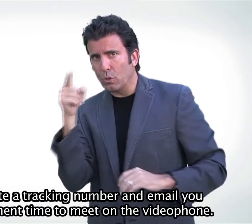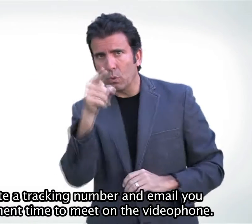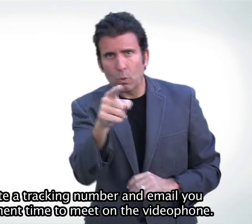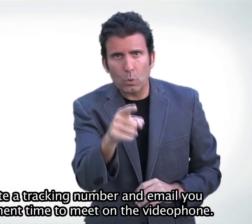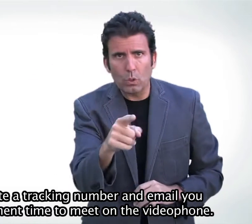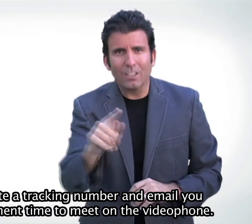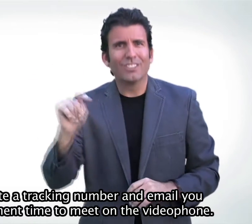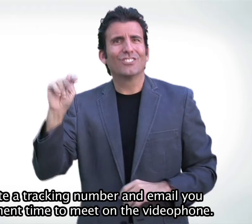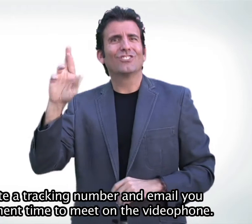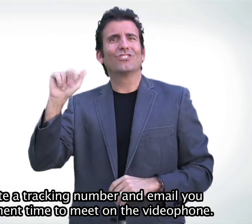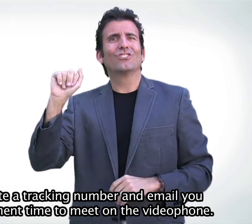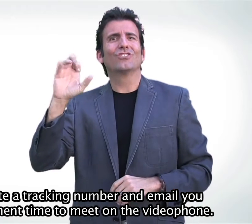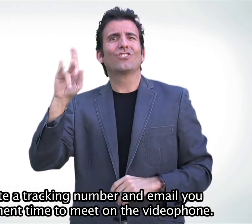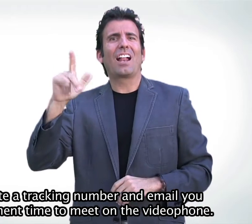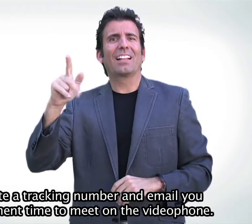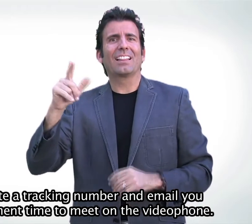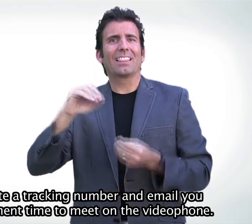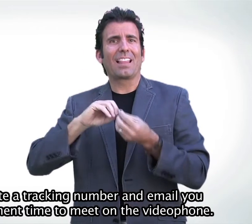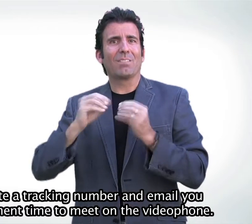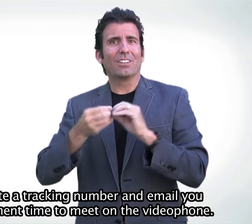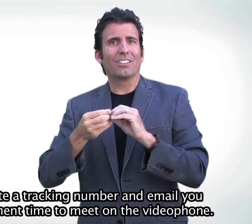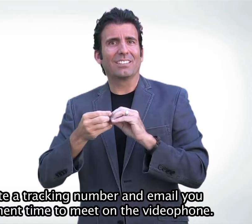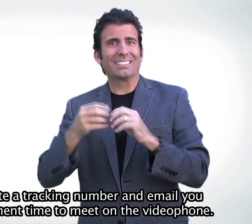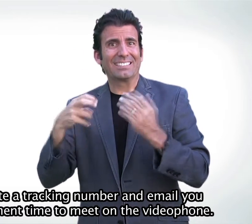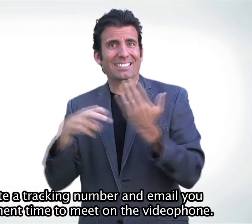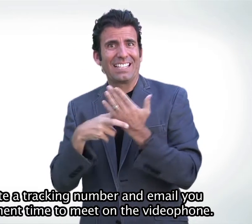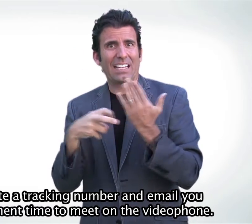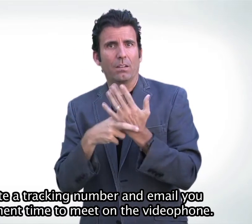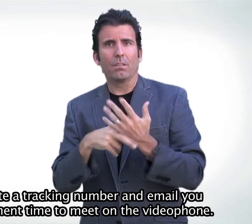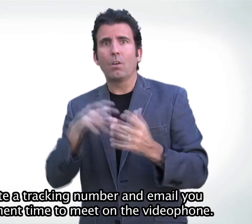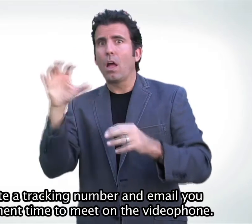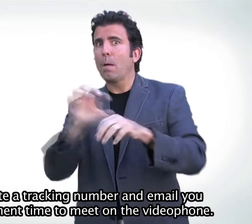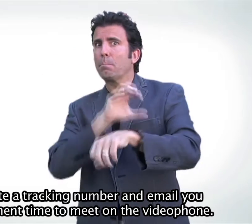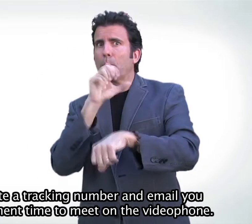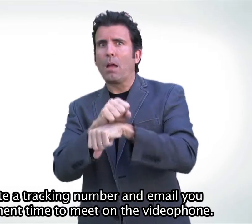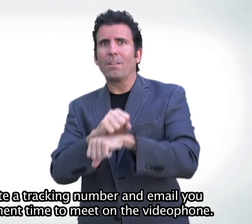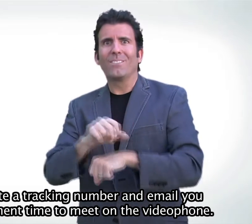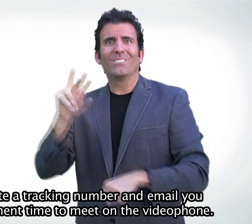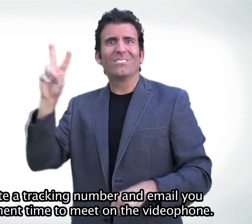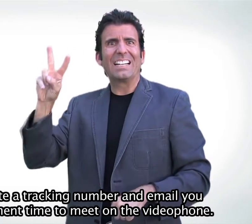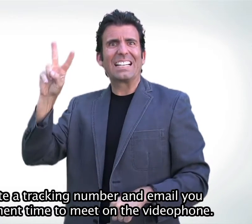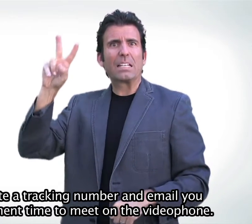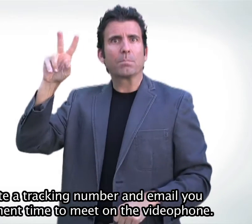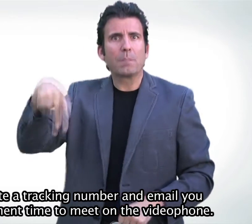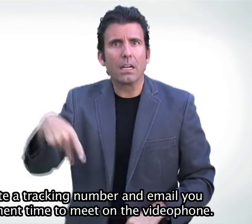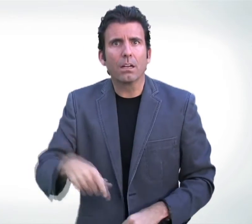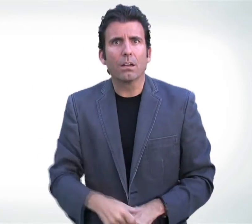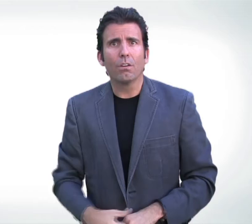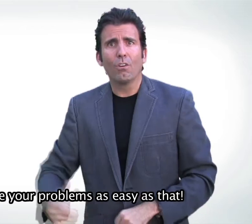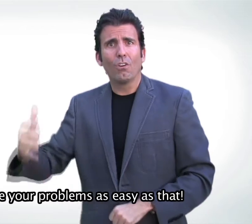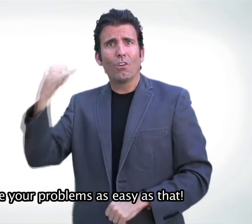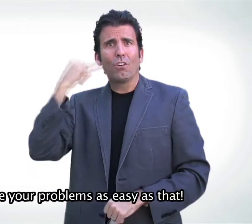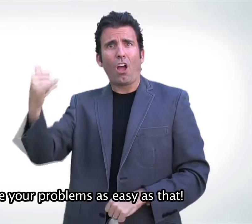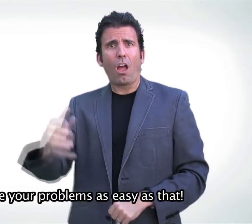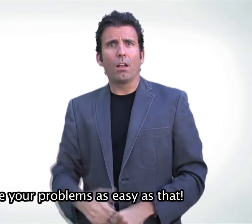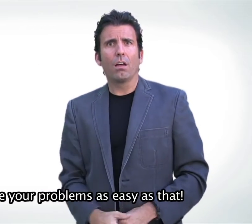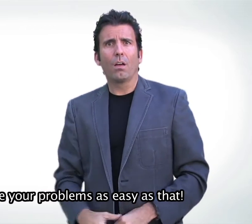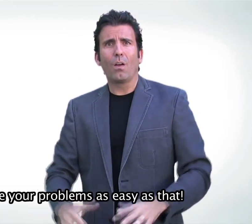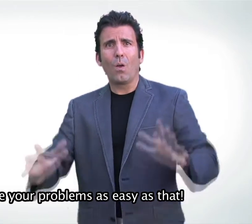tracking number and email you with an appointment time to meet on the video phone. We will solve your